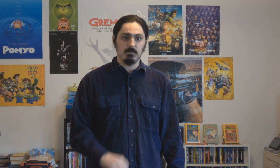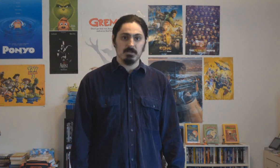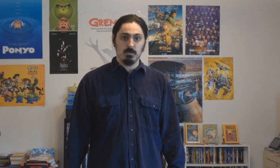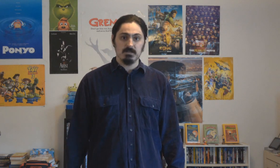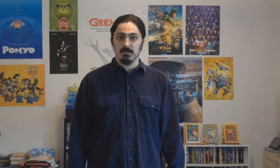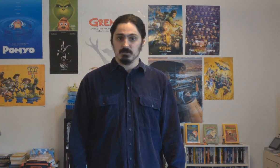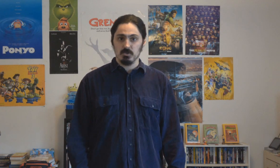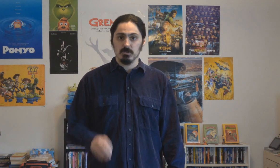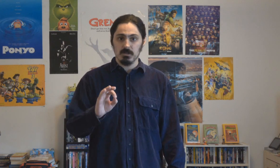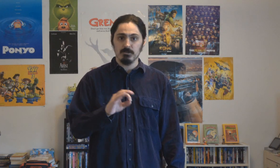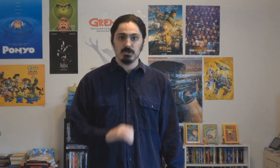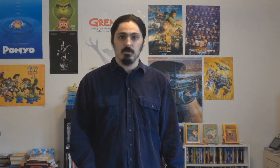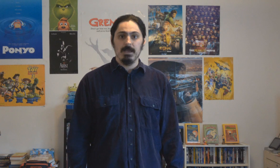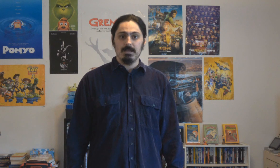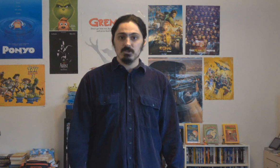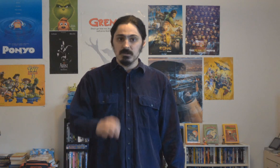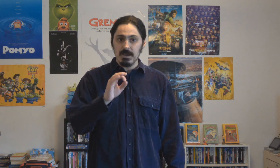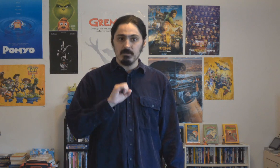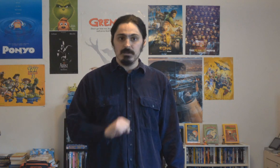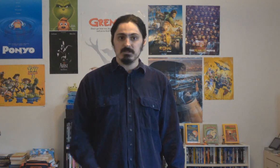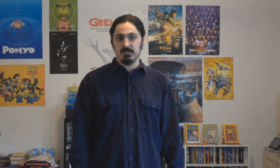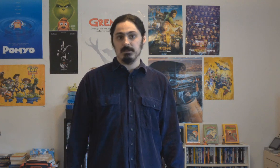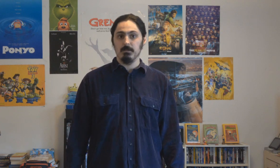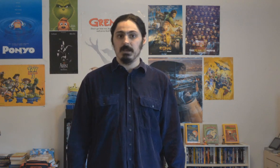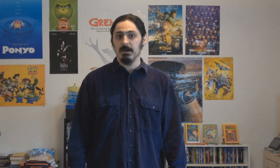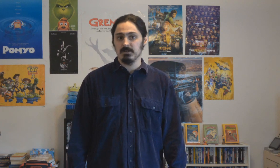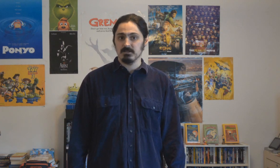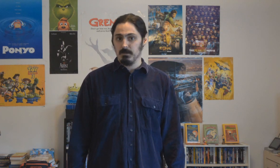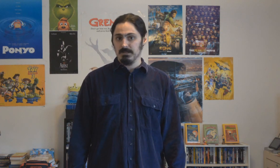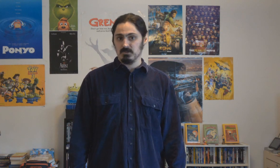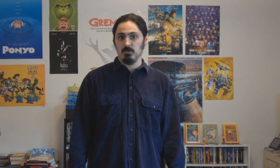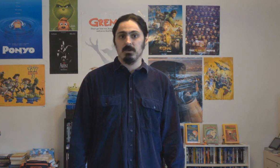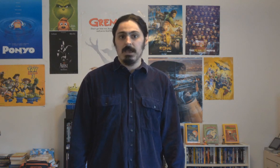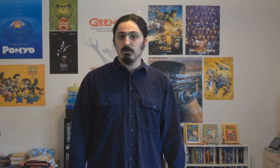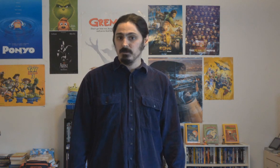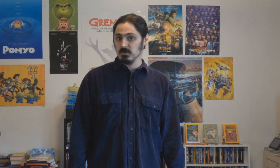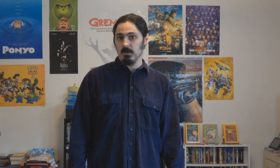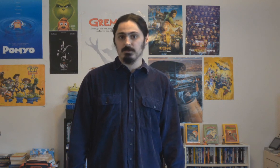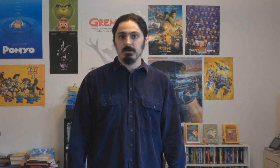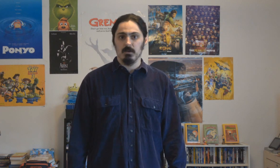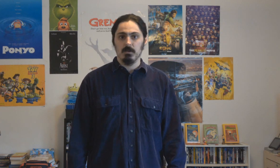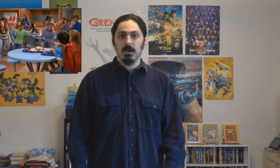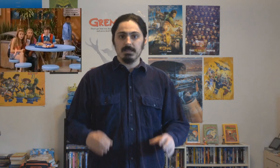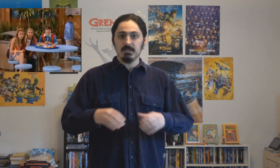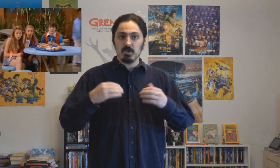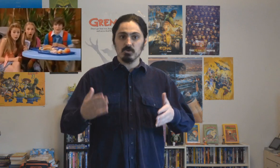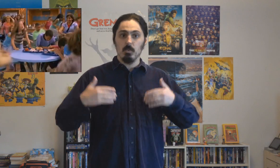why tweens and other children love the show, and tuned in every week to see the comedic hijinks of Miley Stewart and her musical alter ego. I think there's also a